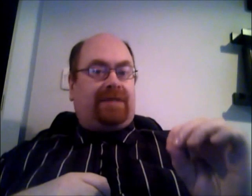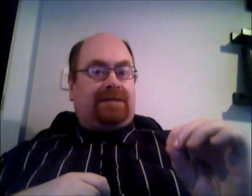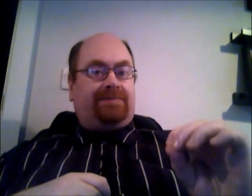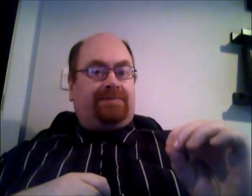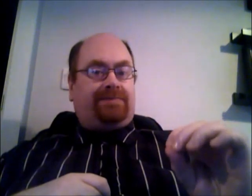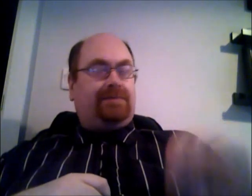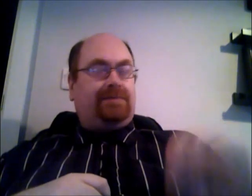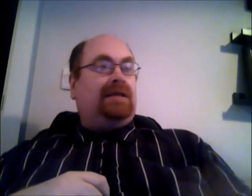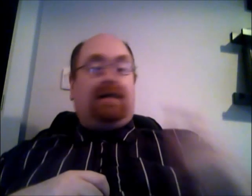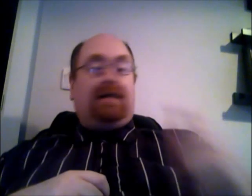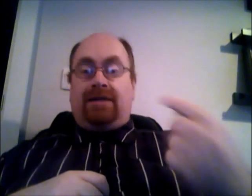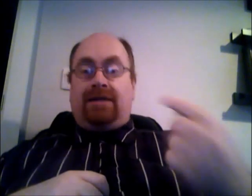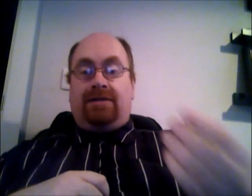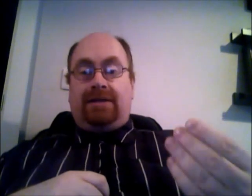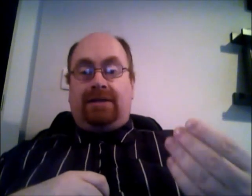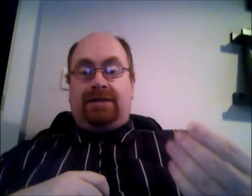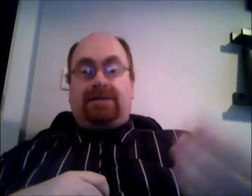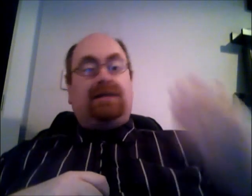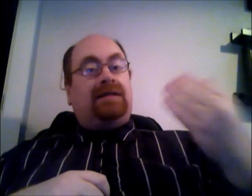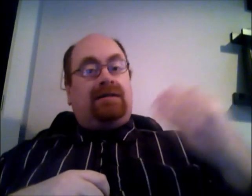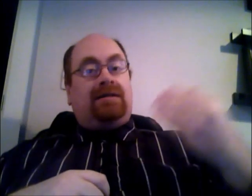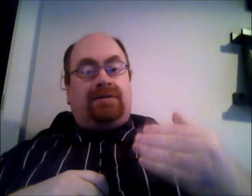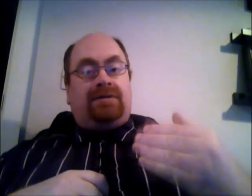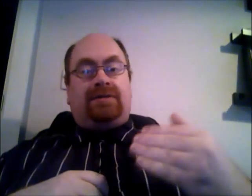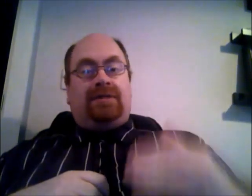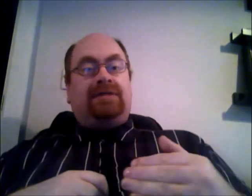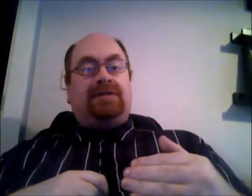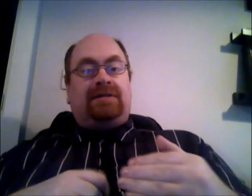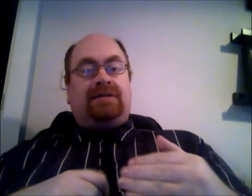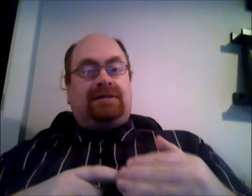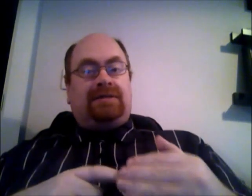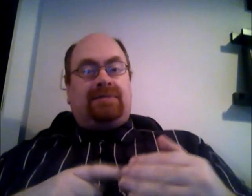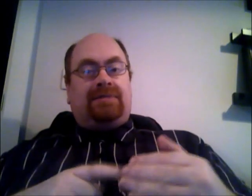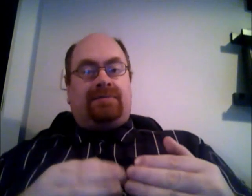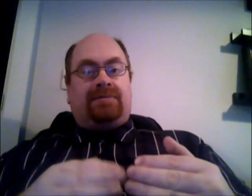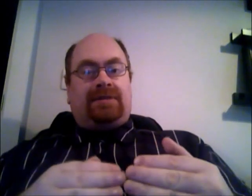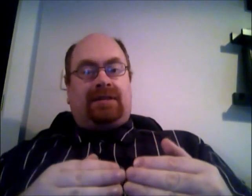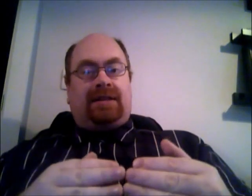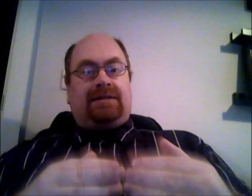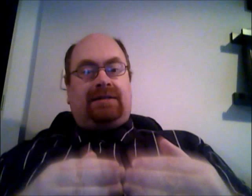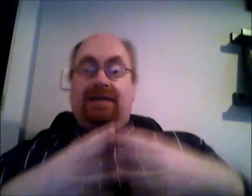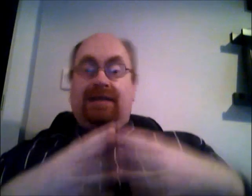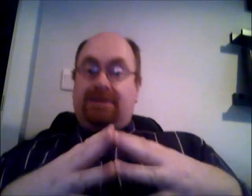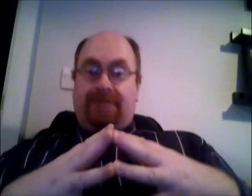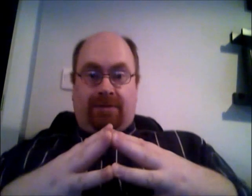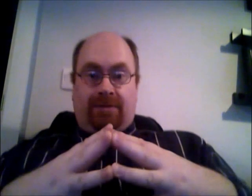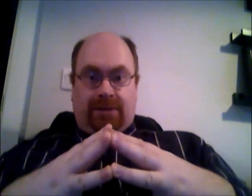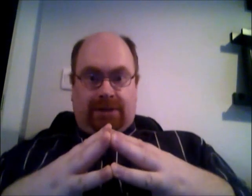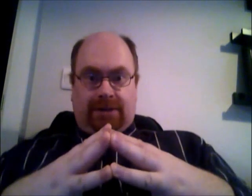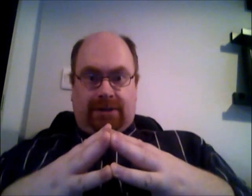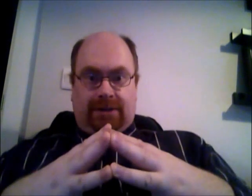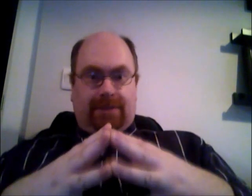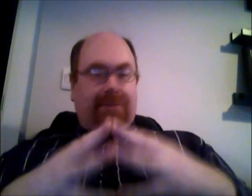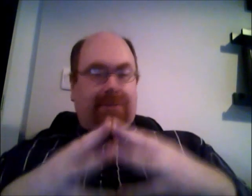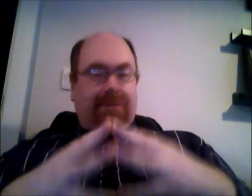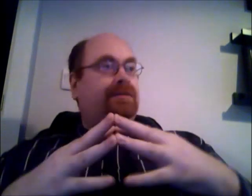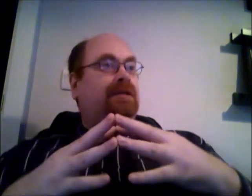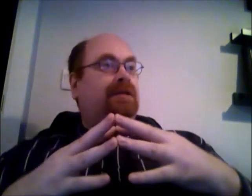and we're not alone this also London has similar numbers on that and they do pay water charges by the way so